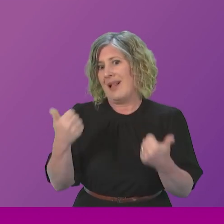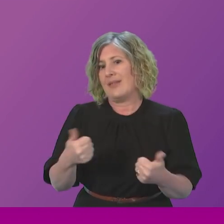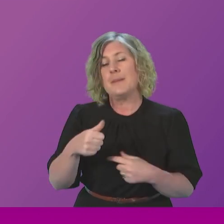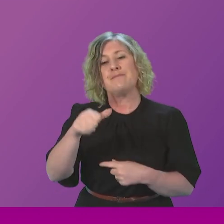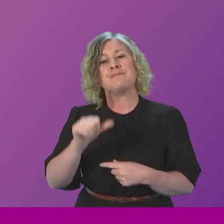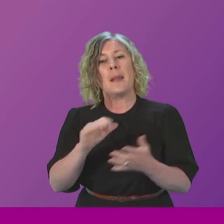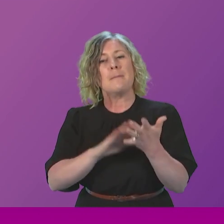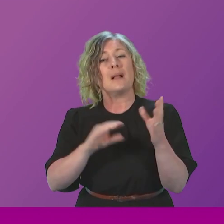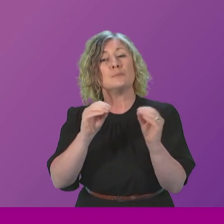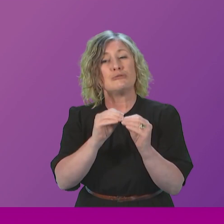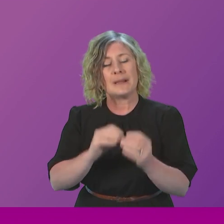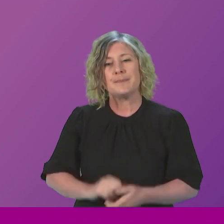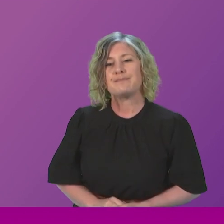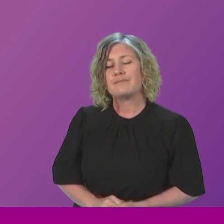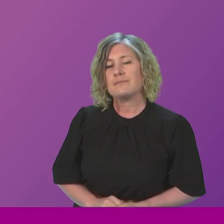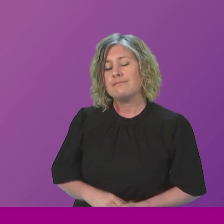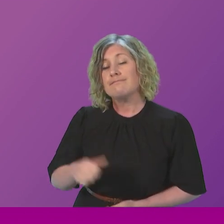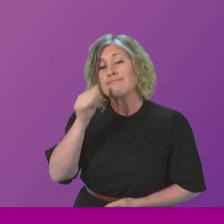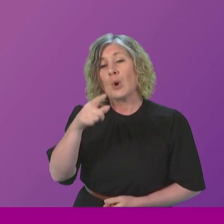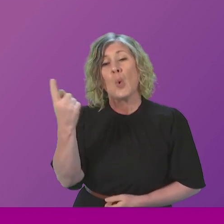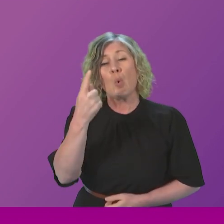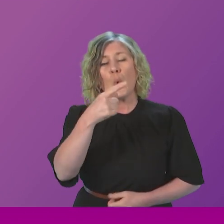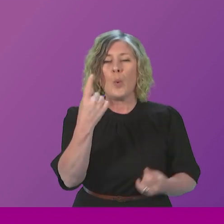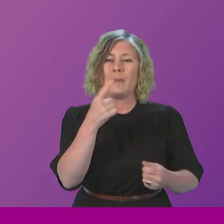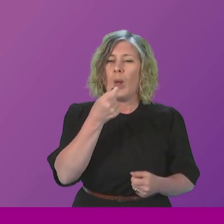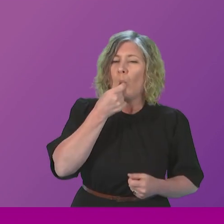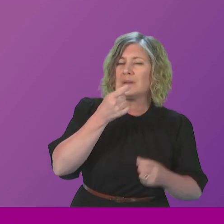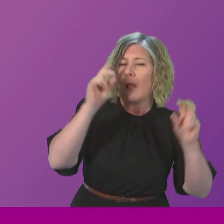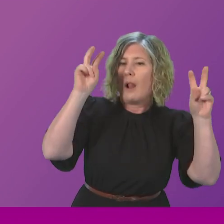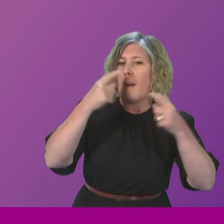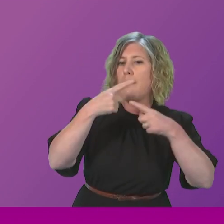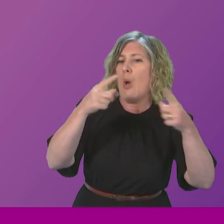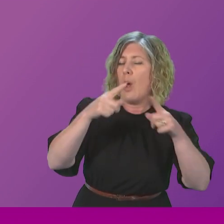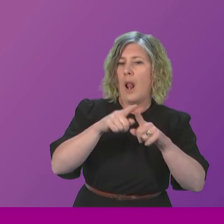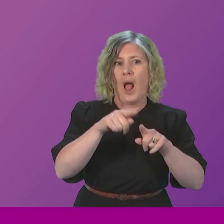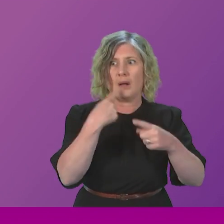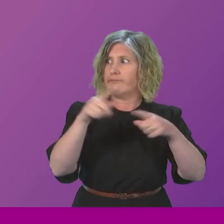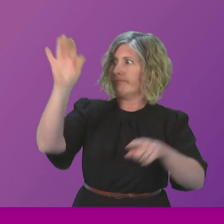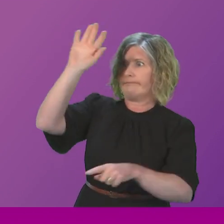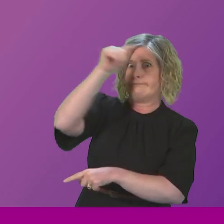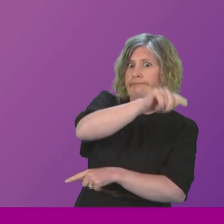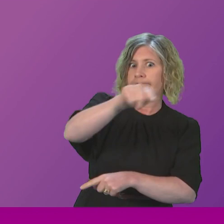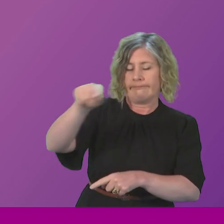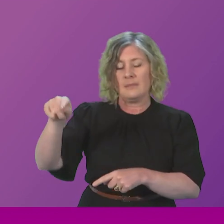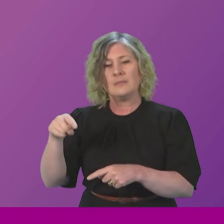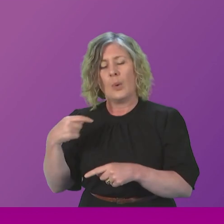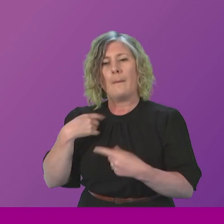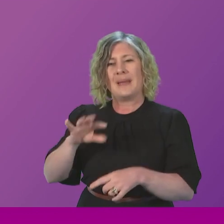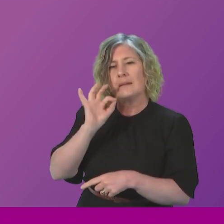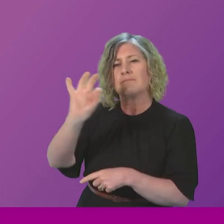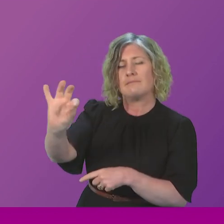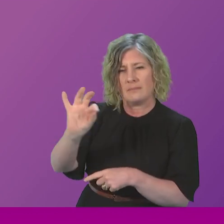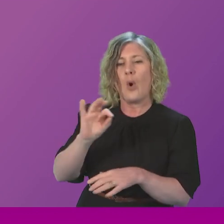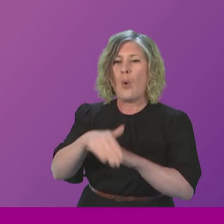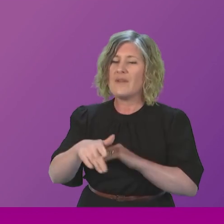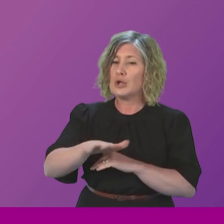Briggs. Thank you, President Officer. Whistleblowers and campaigners have called on the First Minister to support an independent inquiry into the mishandling of complaints